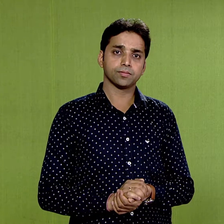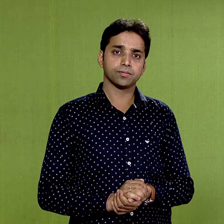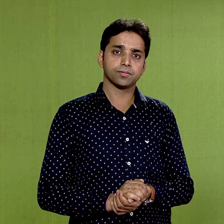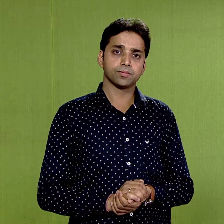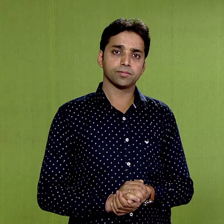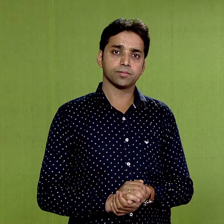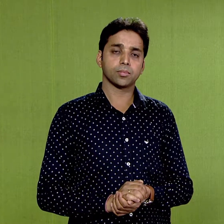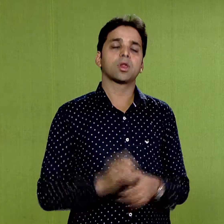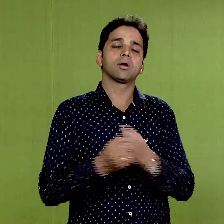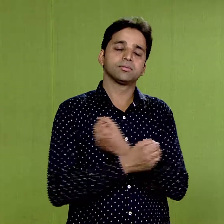Dear learners,